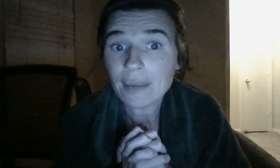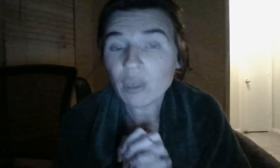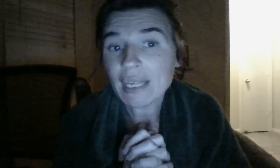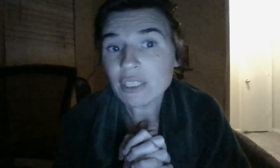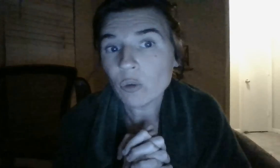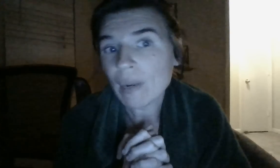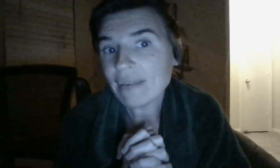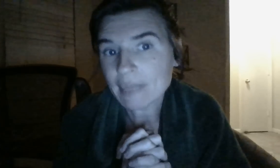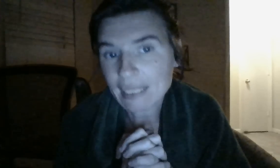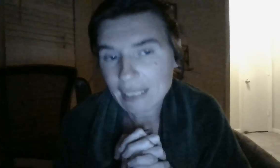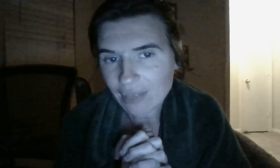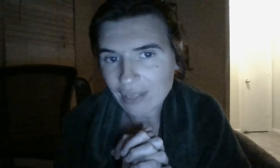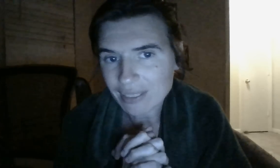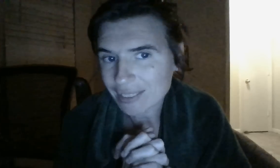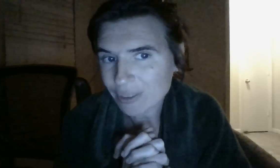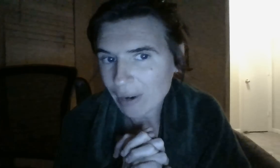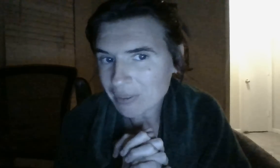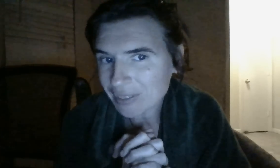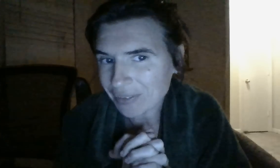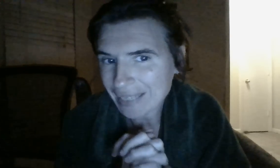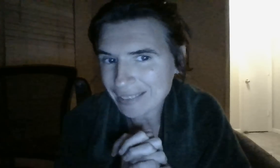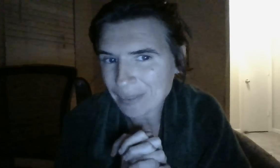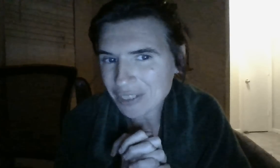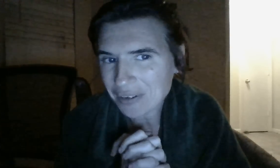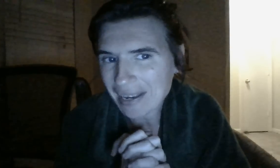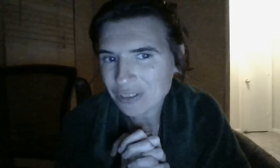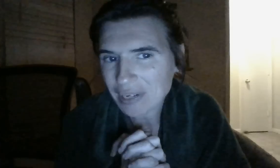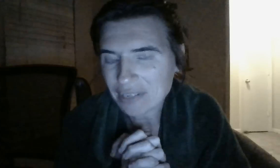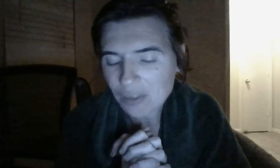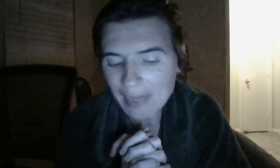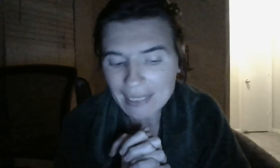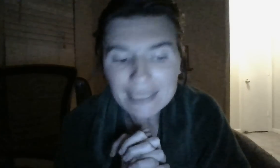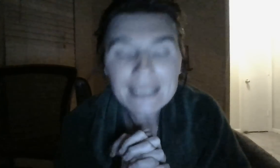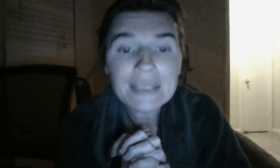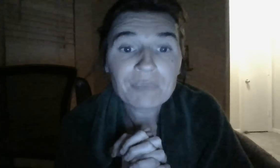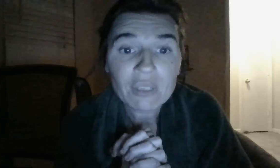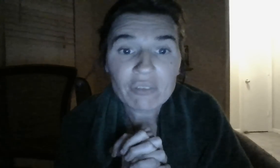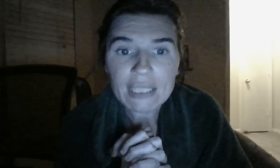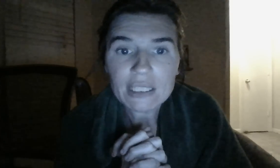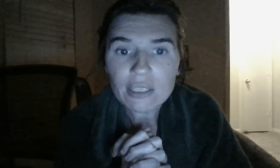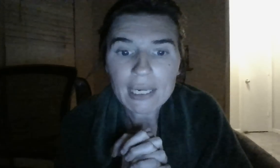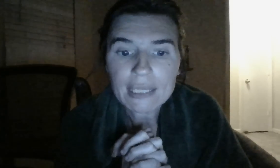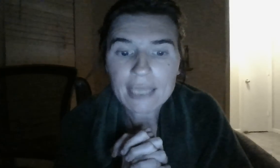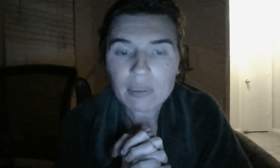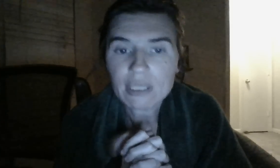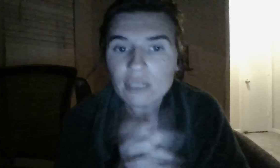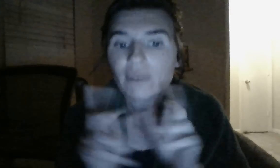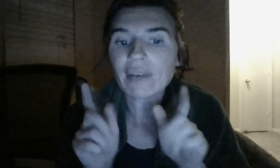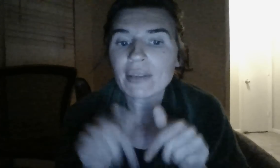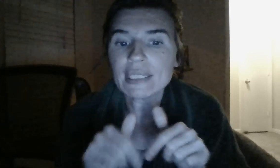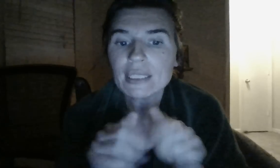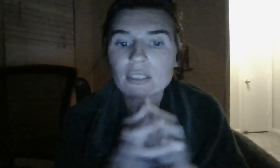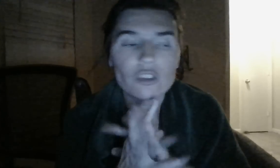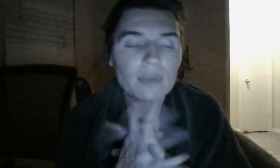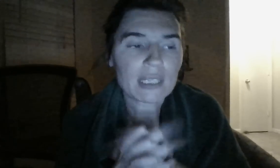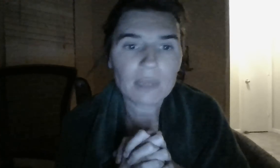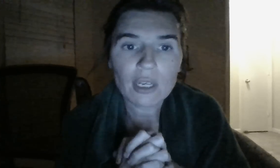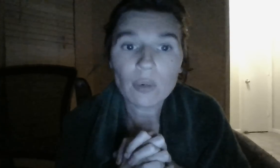We're like two away from 16,000 subscribers, so thanks so much you guys. You guys are the best. If you'd like to donate, type your sister. I'll find the links in the description box below.